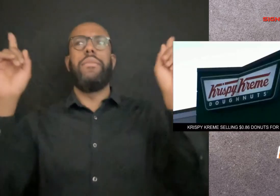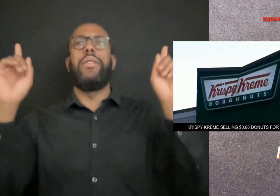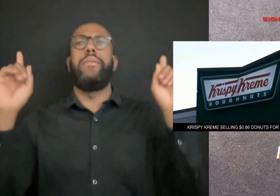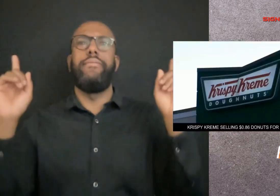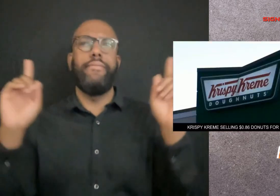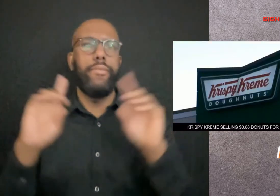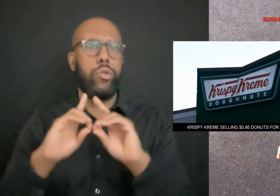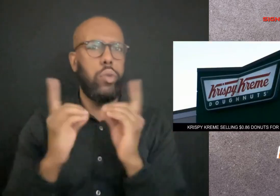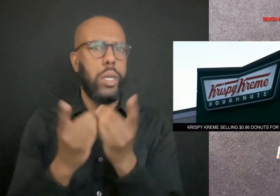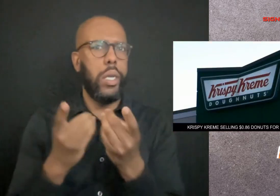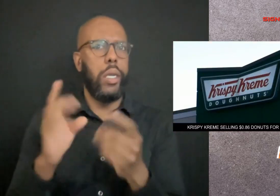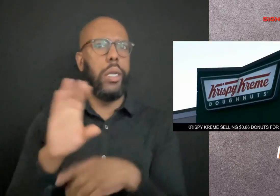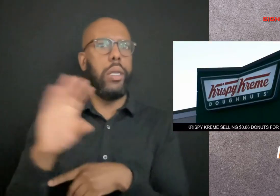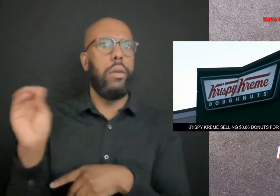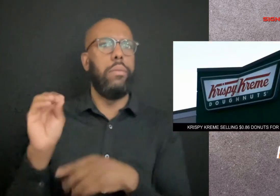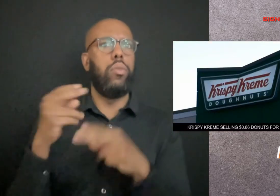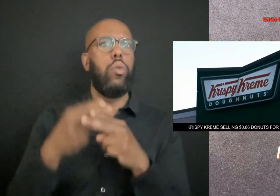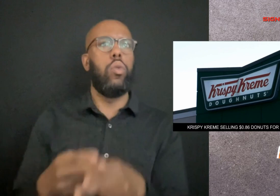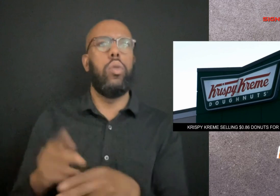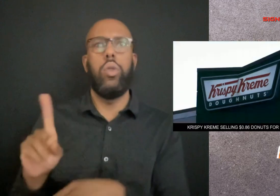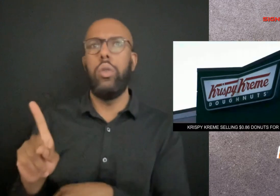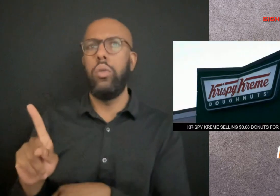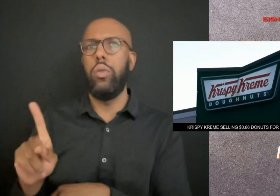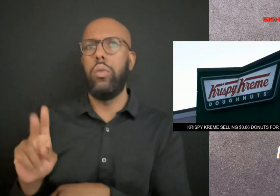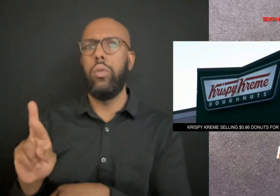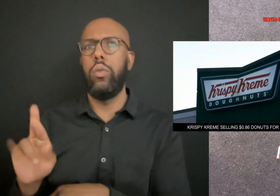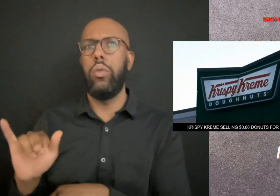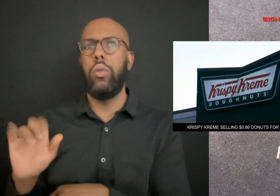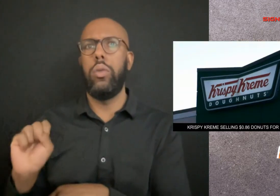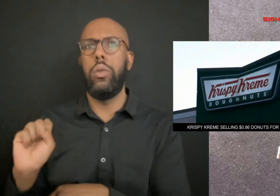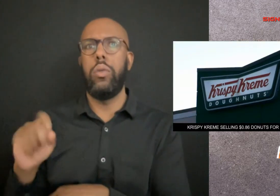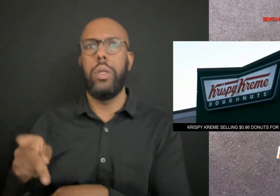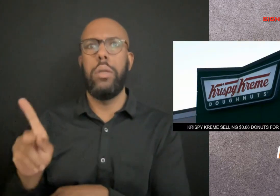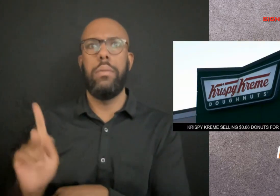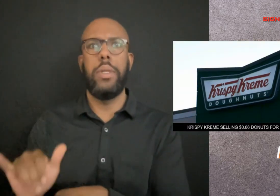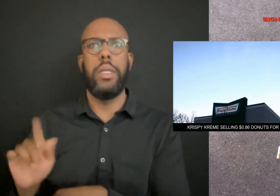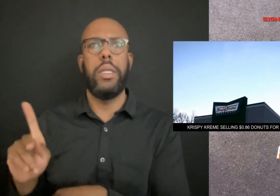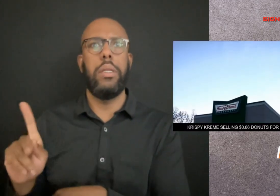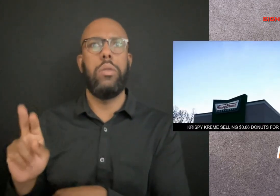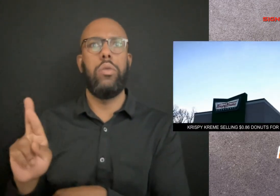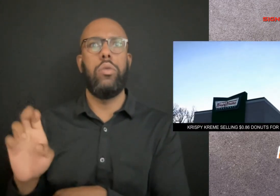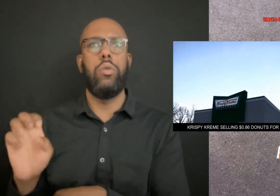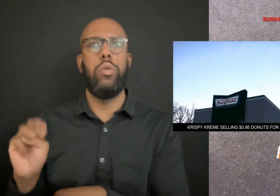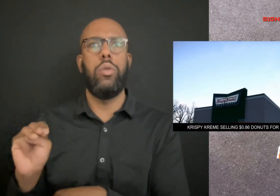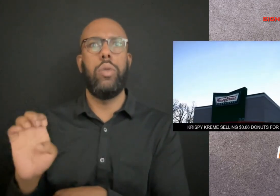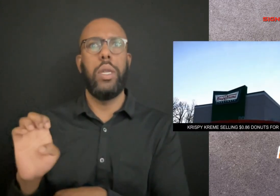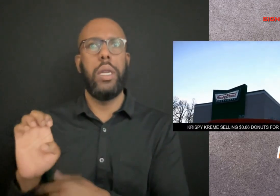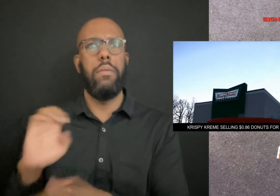The famous doughnut company, Krispy Kreme, was founded in 1937.